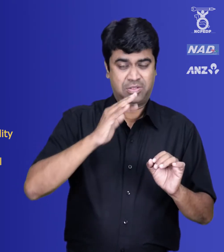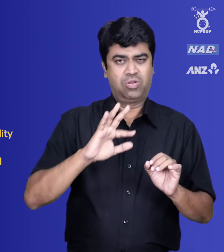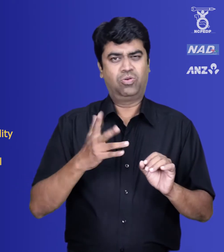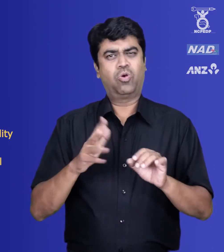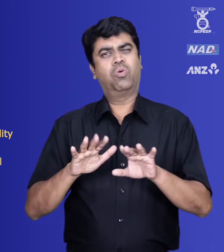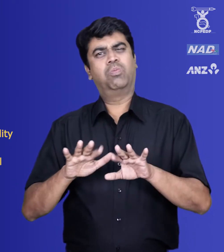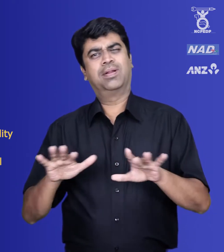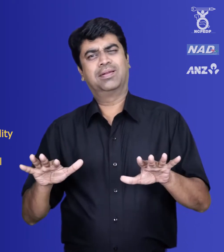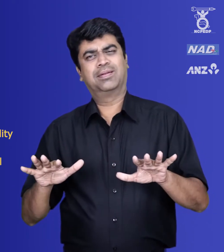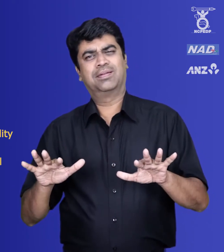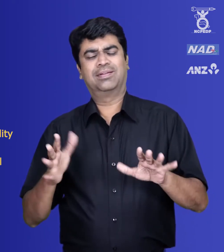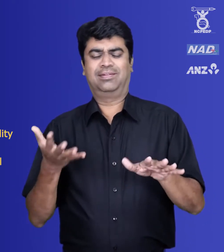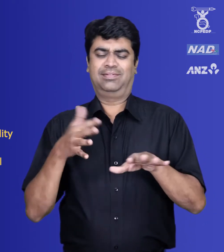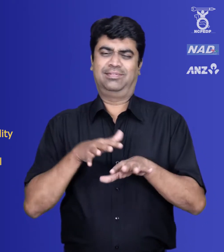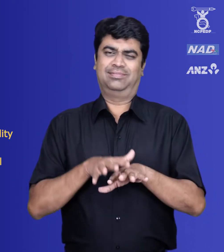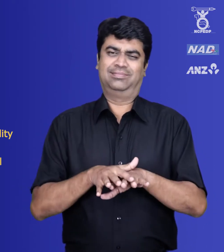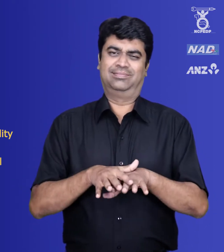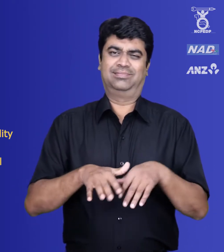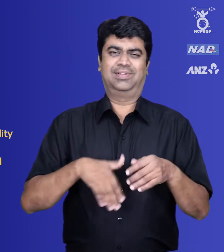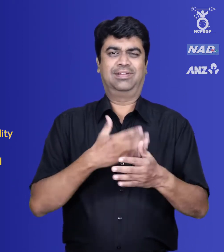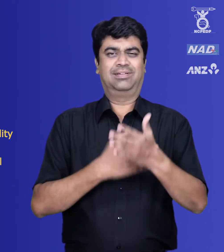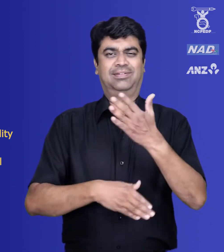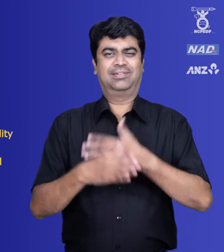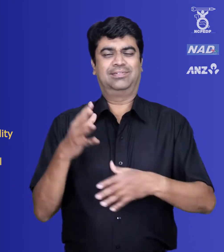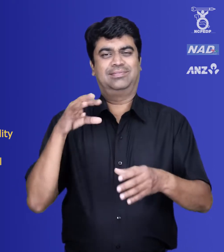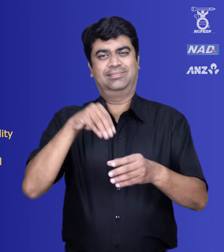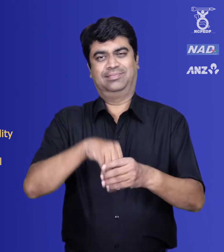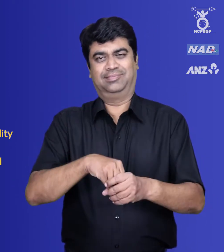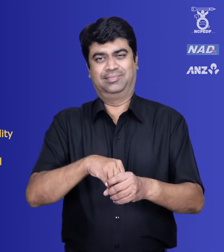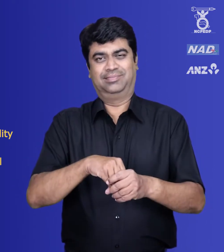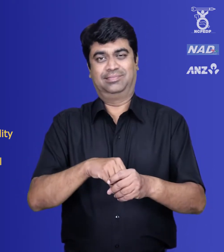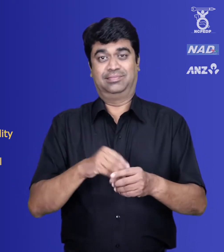vocational and skill training schemes and programs.